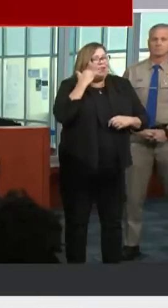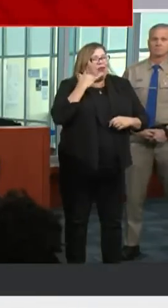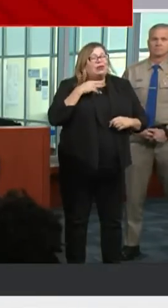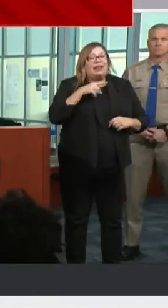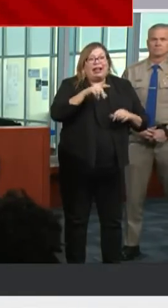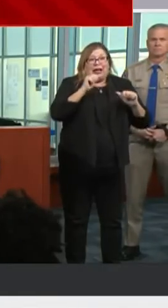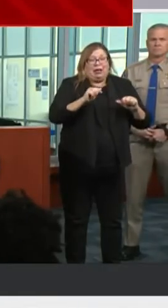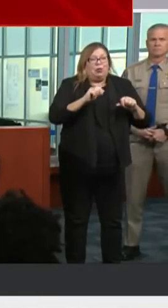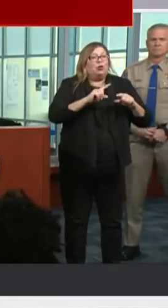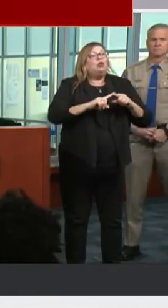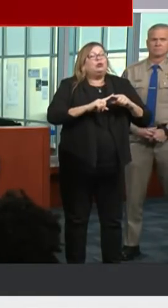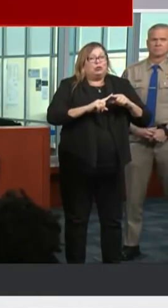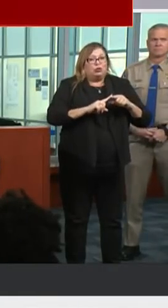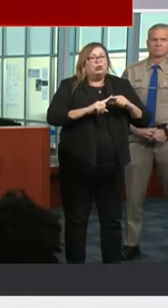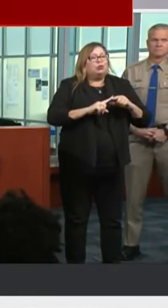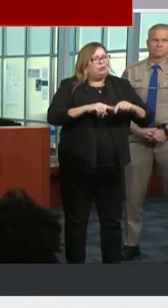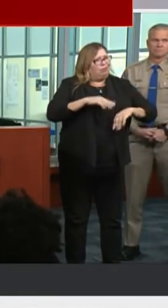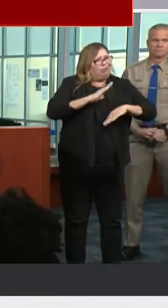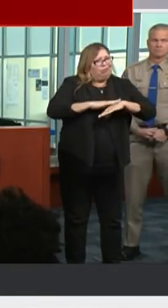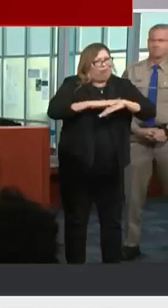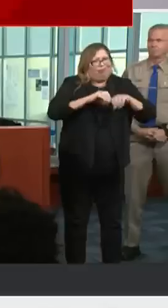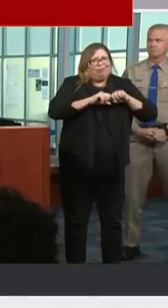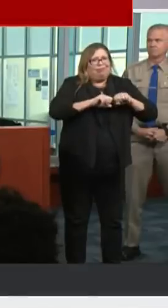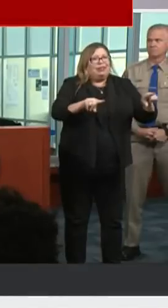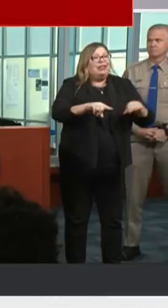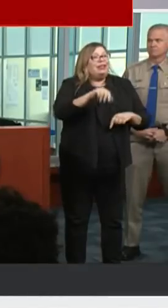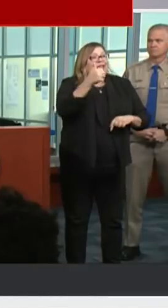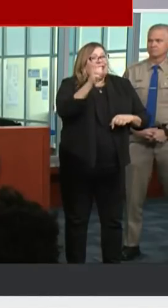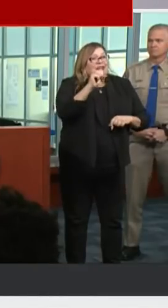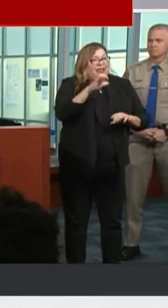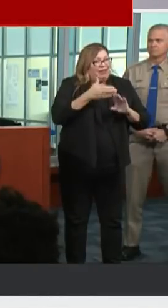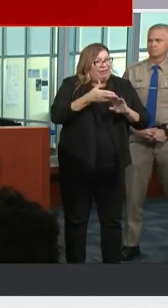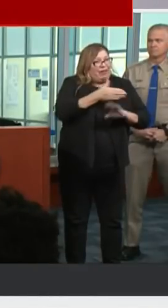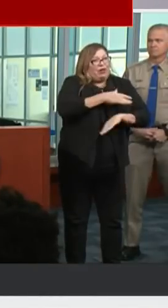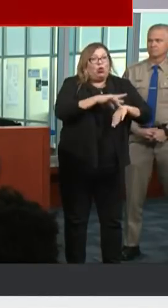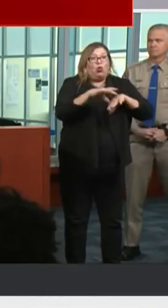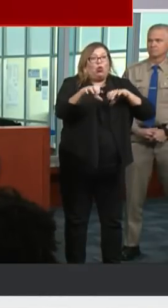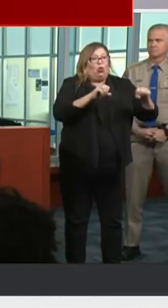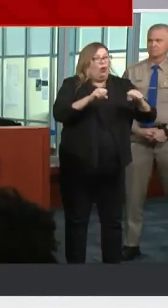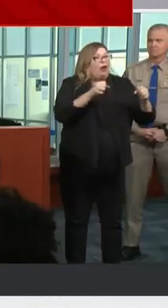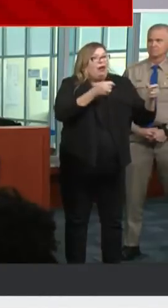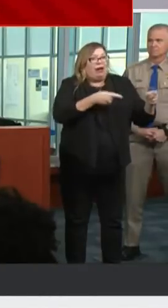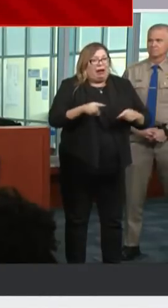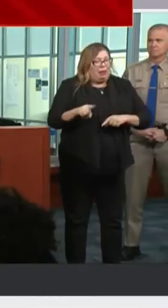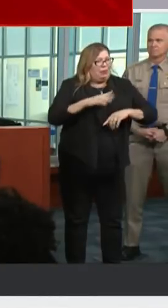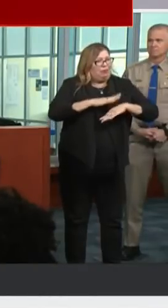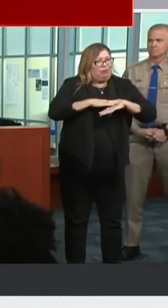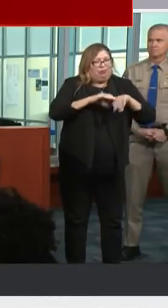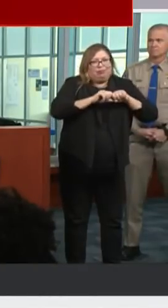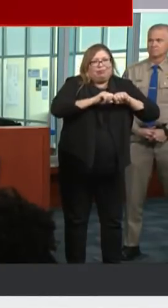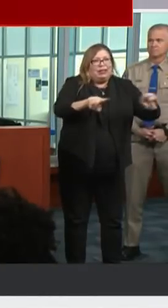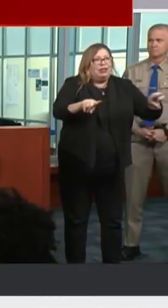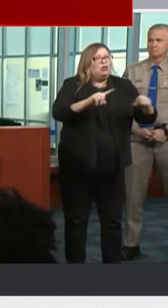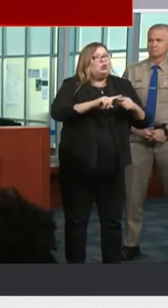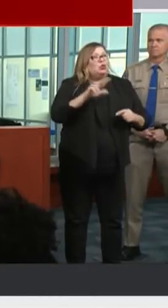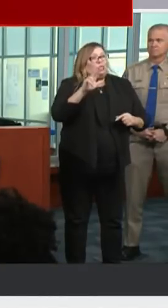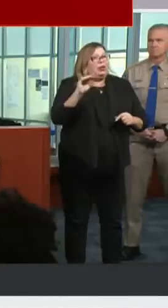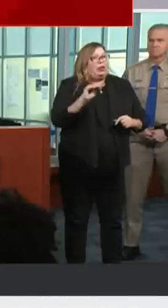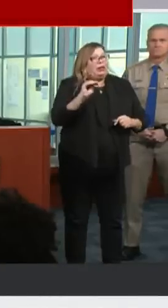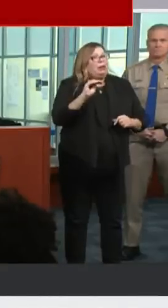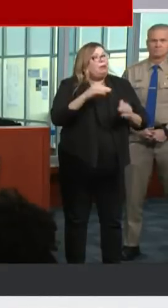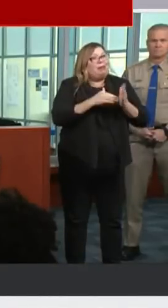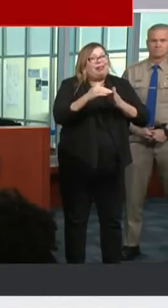push out alerts 10 seconds in advance of the earthquake shaking to some 3 million people